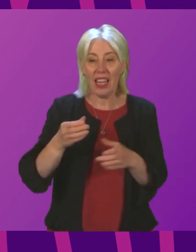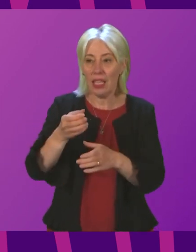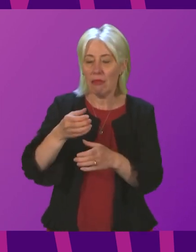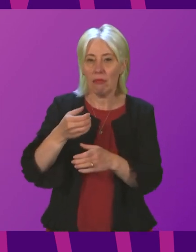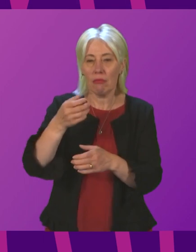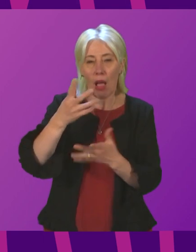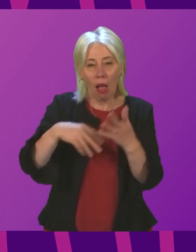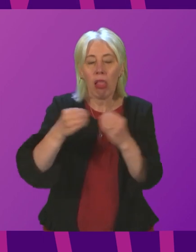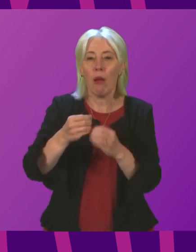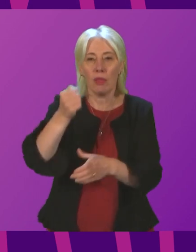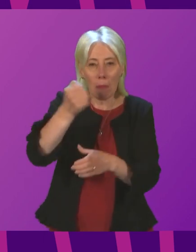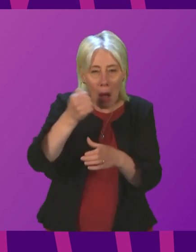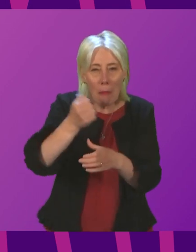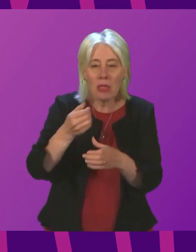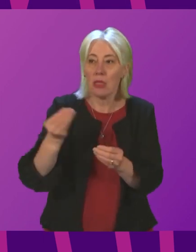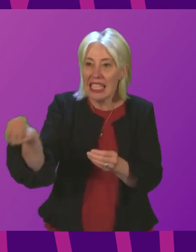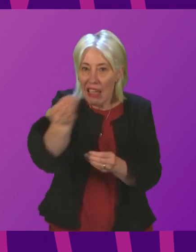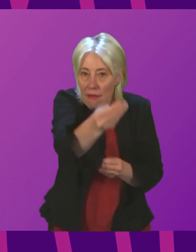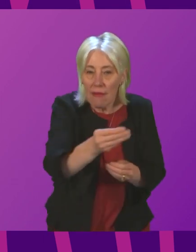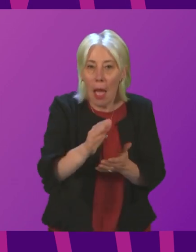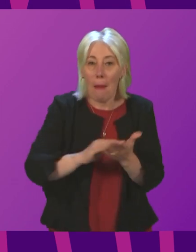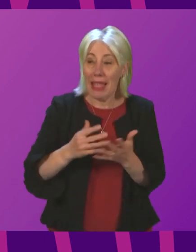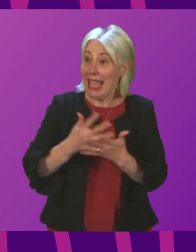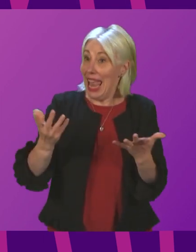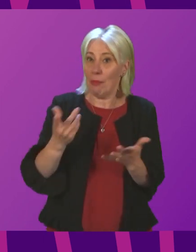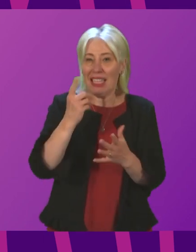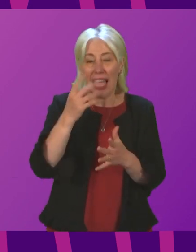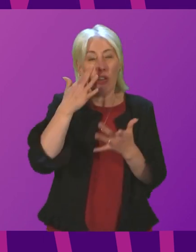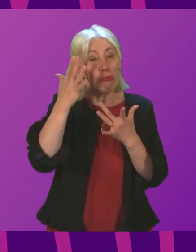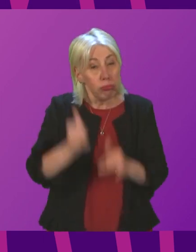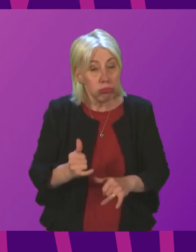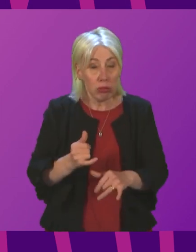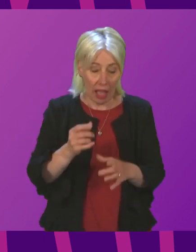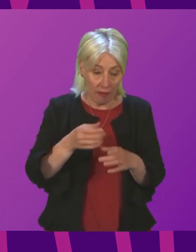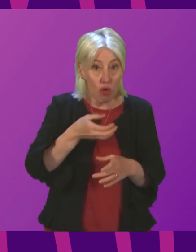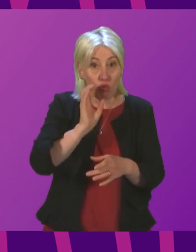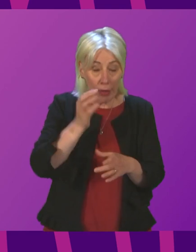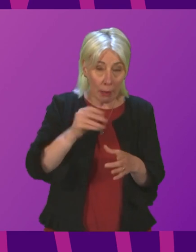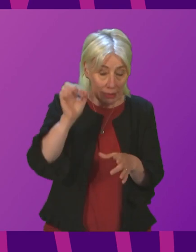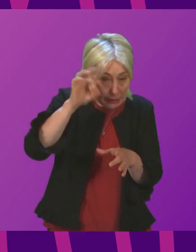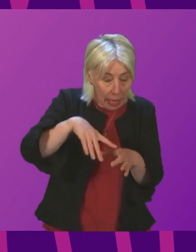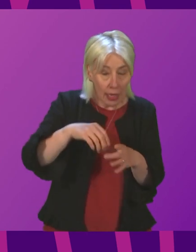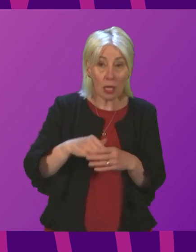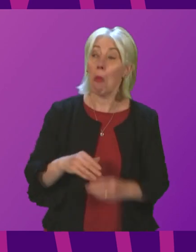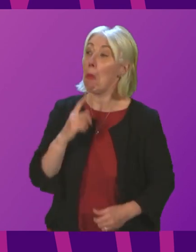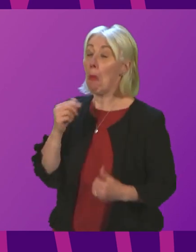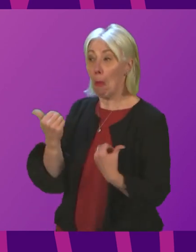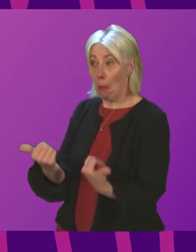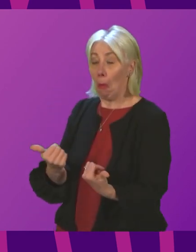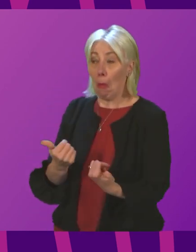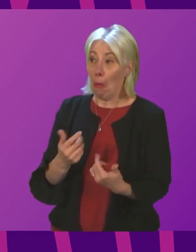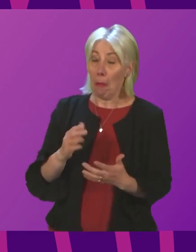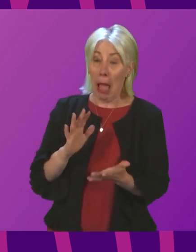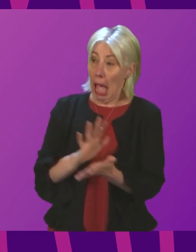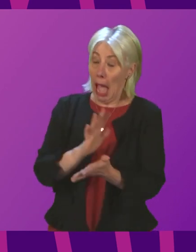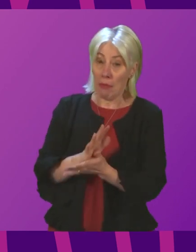as well as fund it? Cabinet Secretary. I think it is a very constructive suggestion from Willie Rennie and I would undertake to have a look